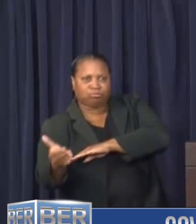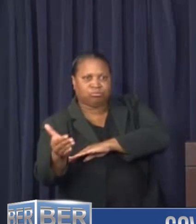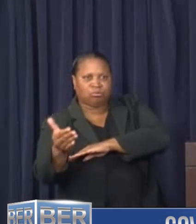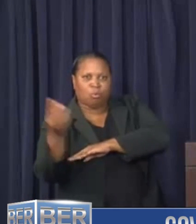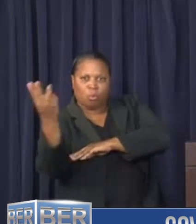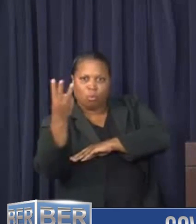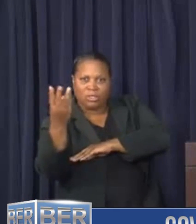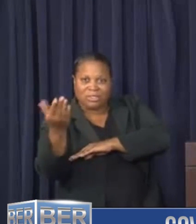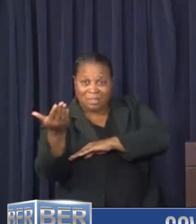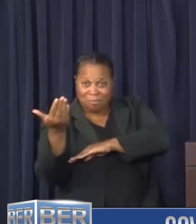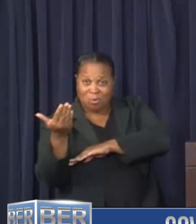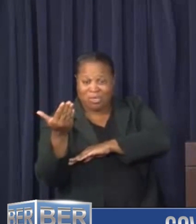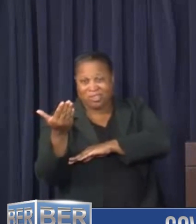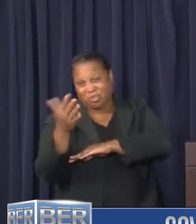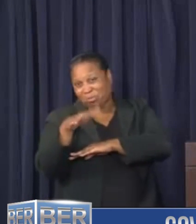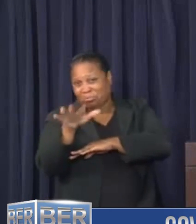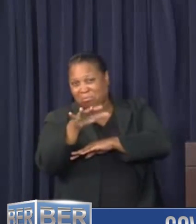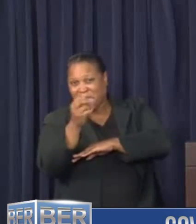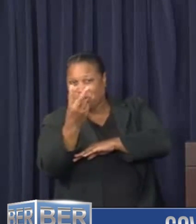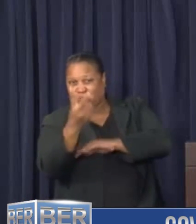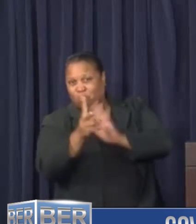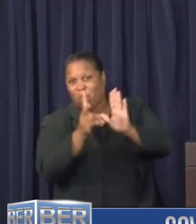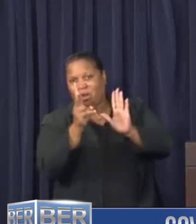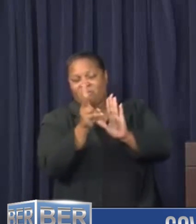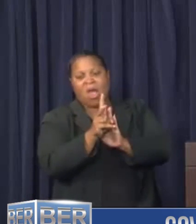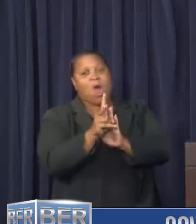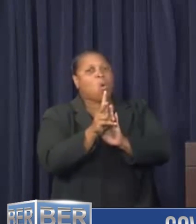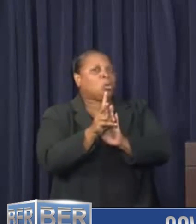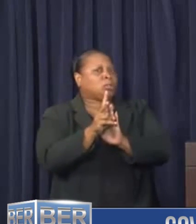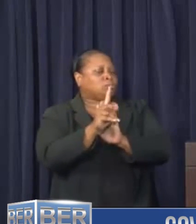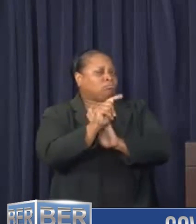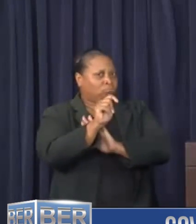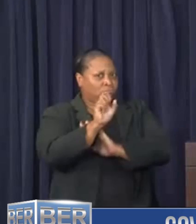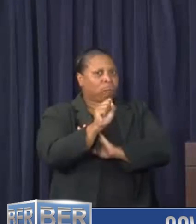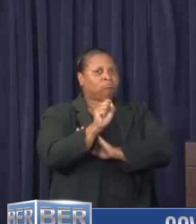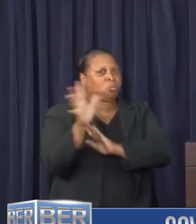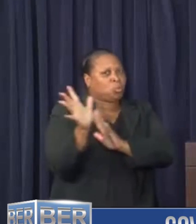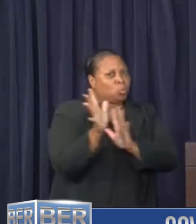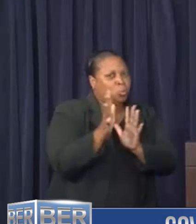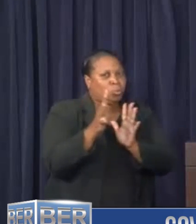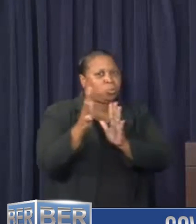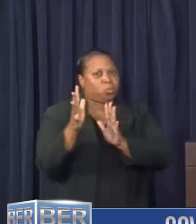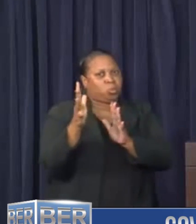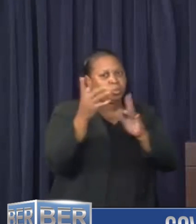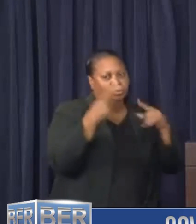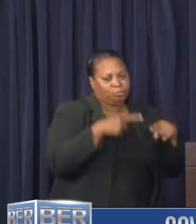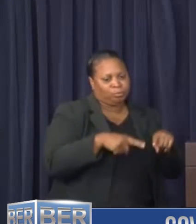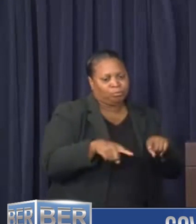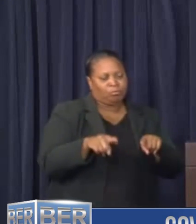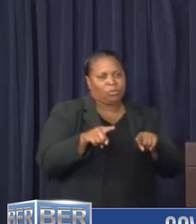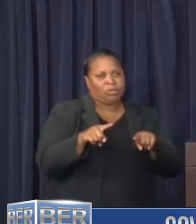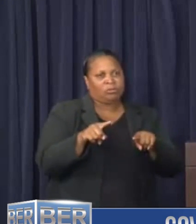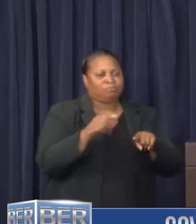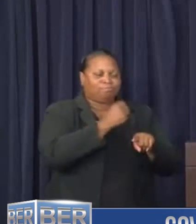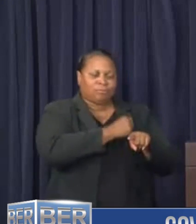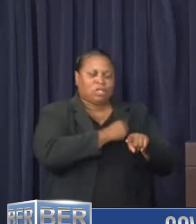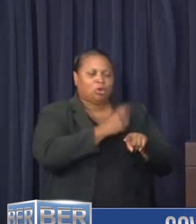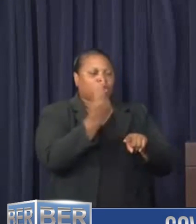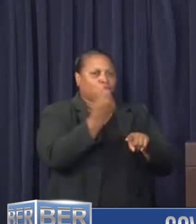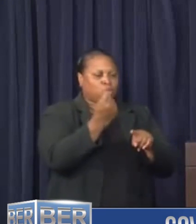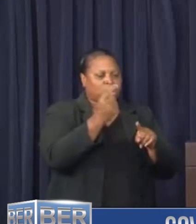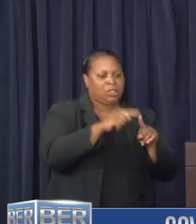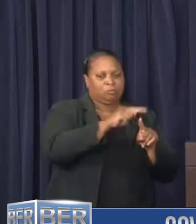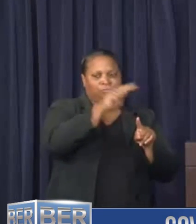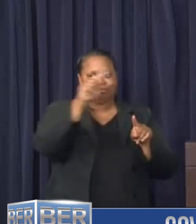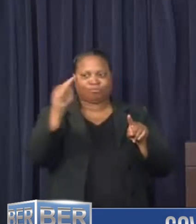Wednesday morning. So we're looking at about 12 hours worth of tropical storm force winds through Tuesday night into